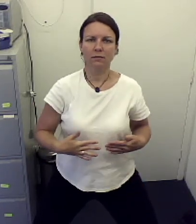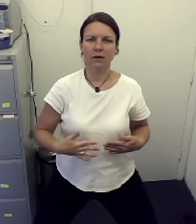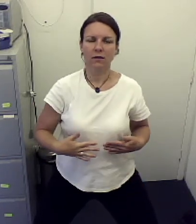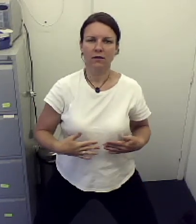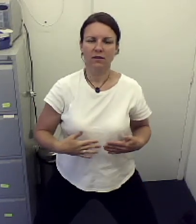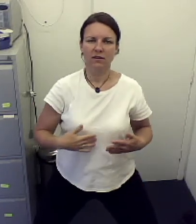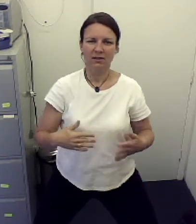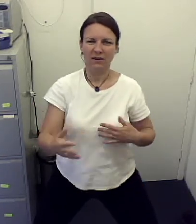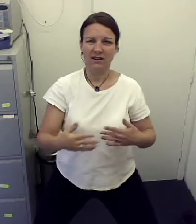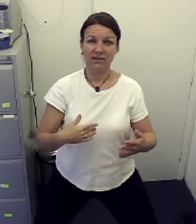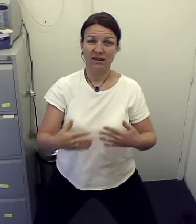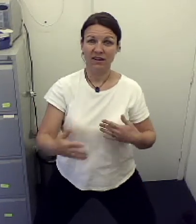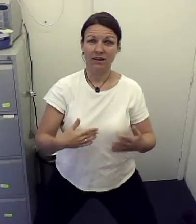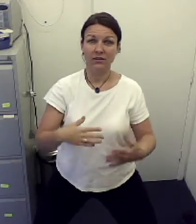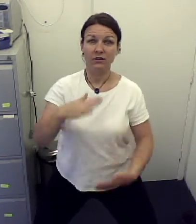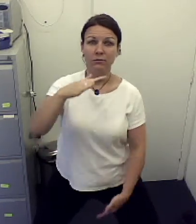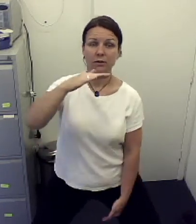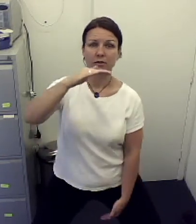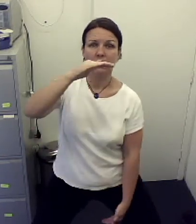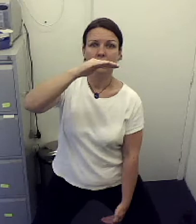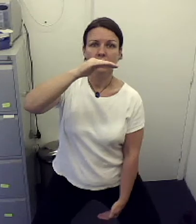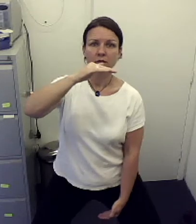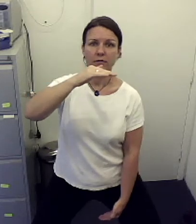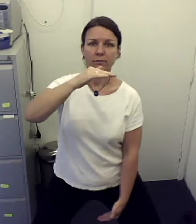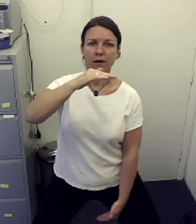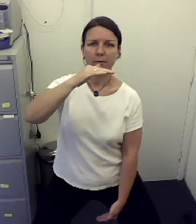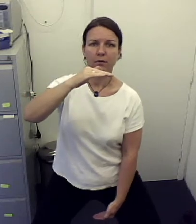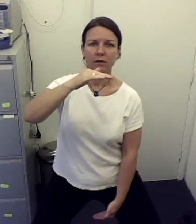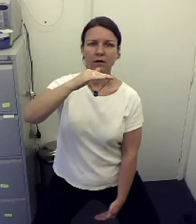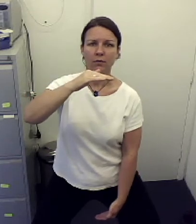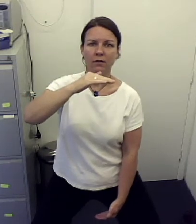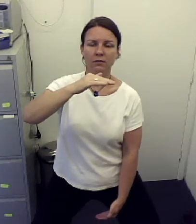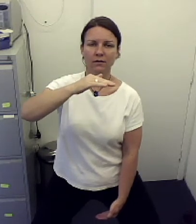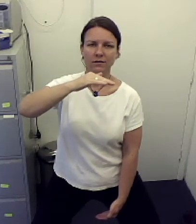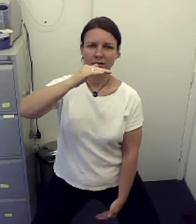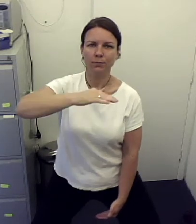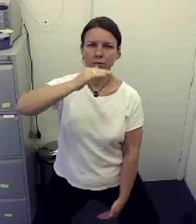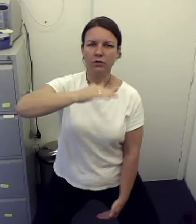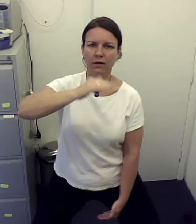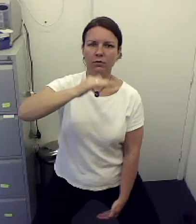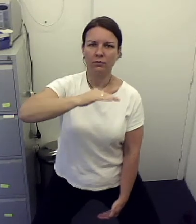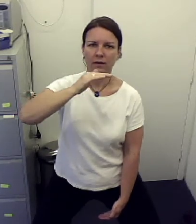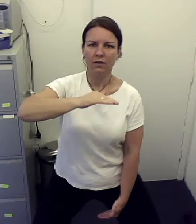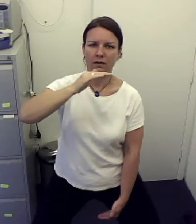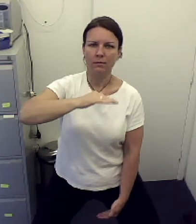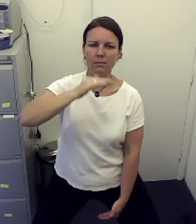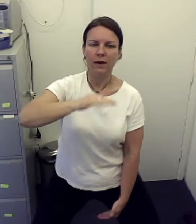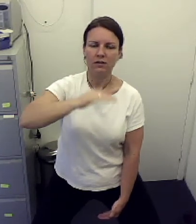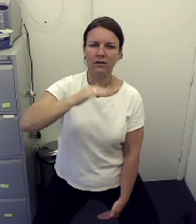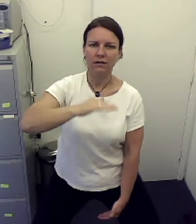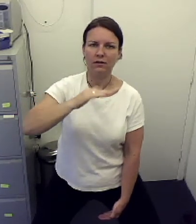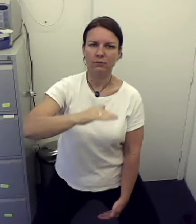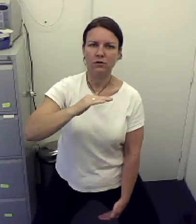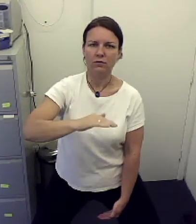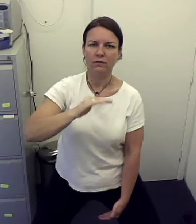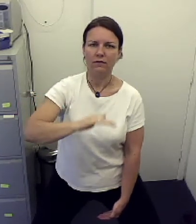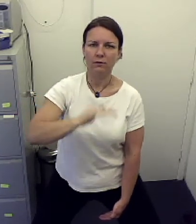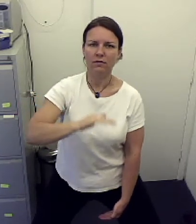me. We're getting second hand energy from each other. So from that point, what I do is I start to push that cord down. And I'm imagining that it's reducing to a